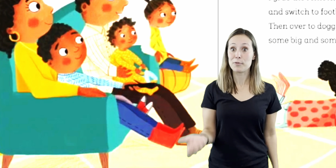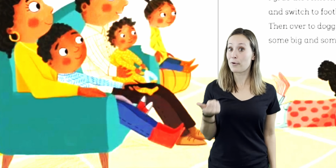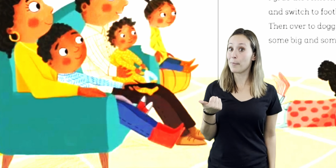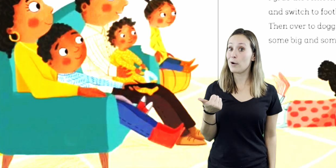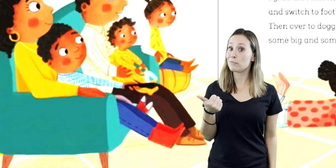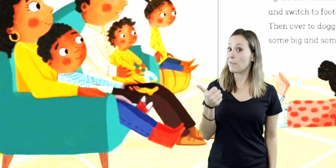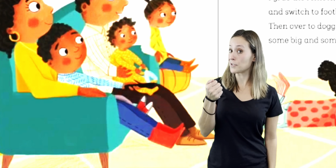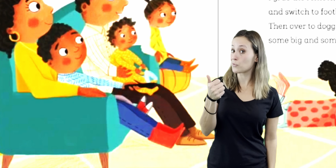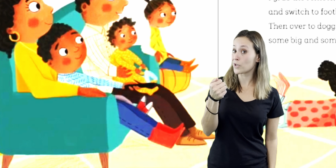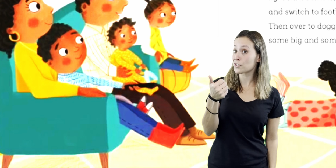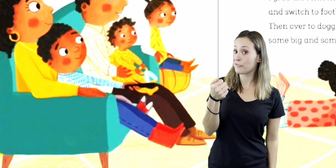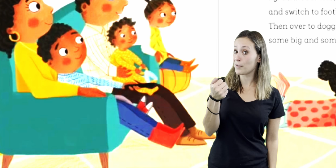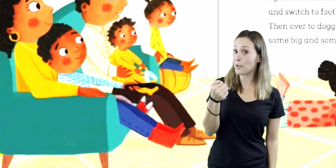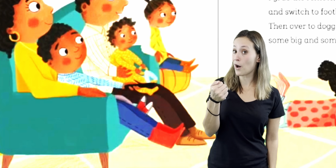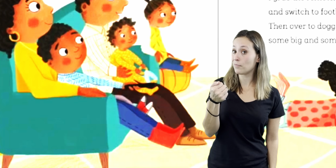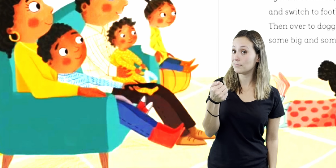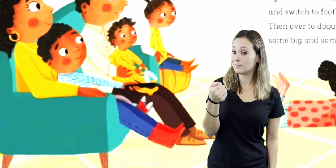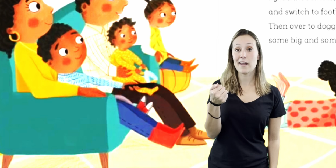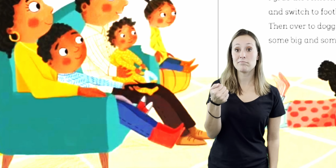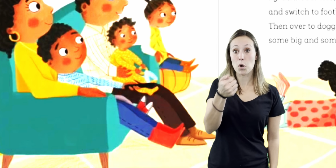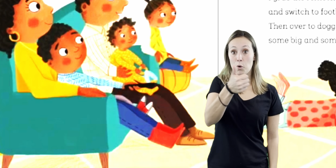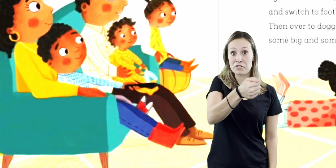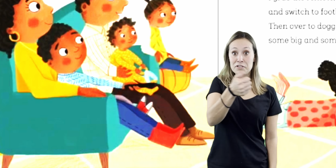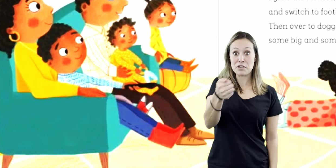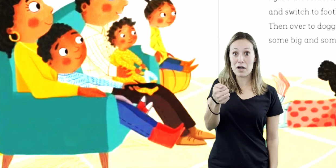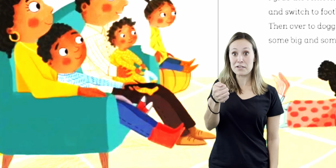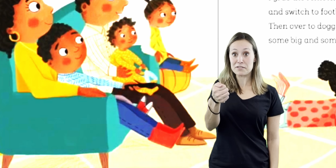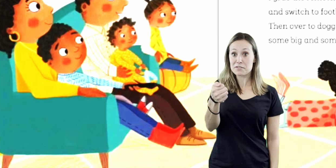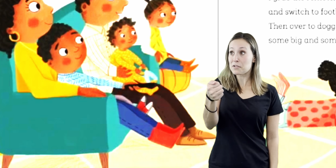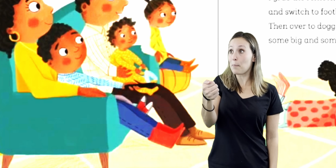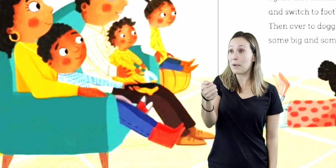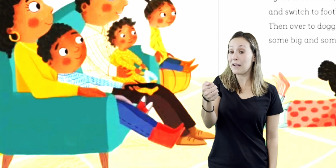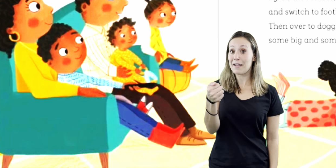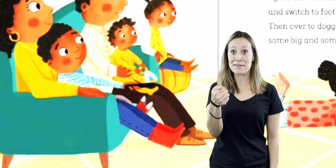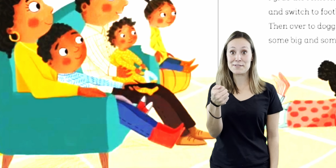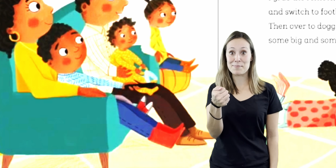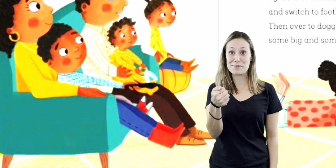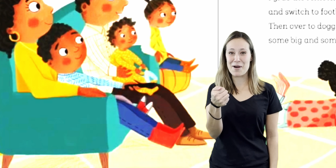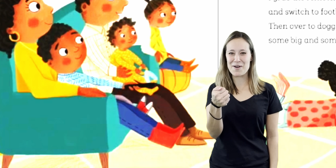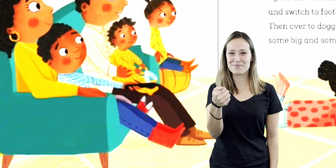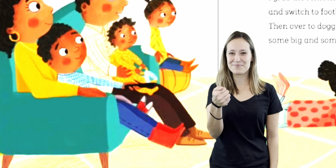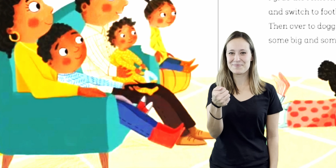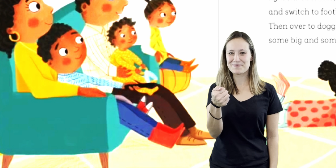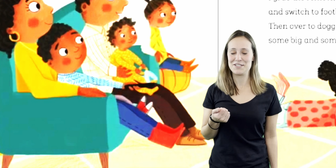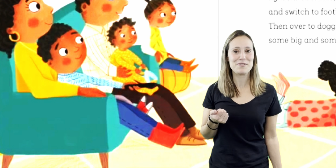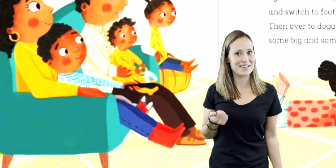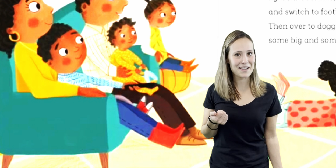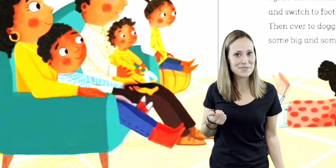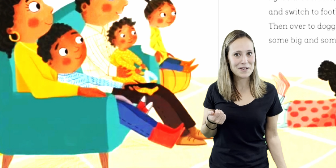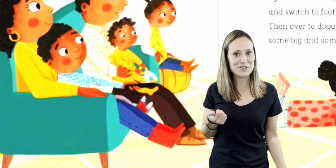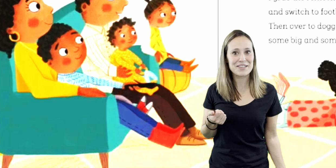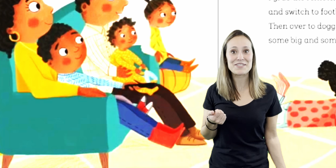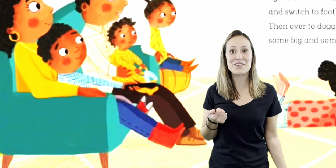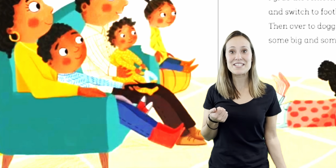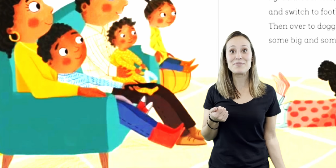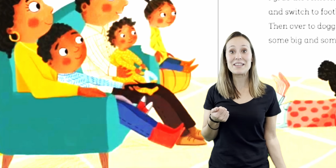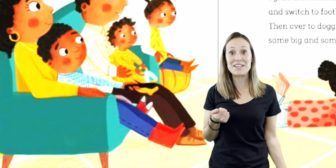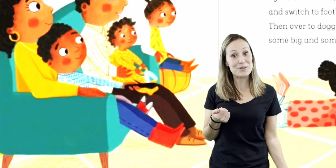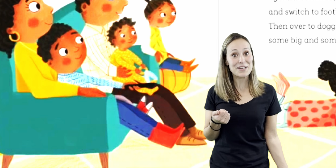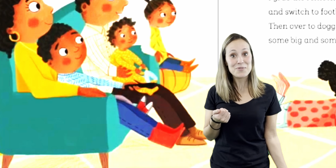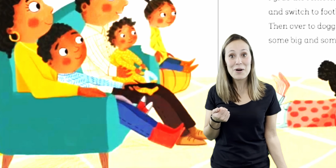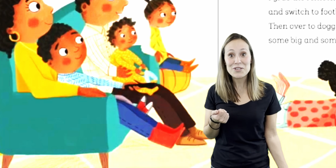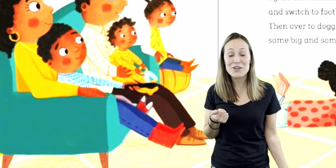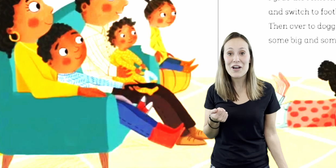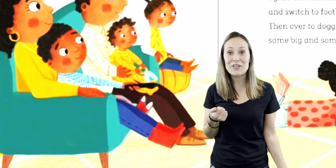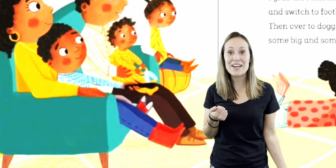I grab the remote and switch to football and over to doggies. Some big and some small. Do you guys have special things on tv